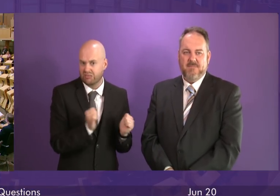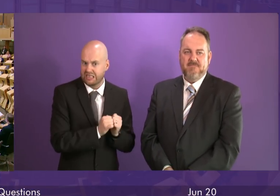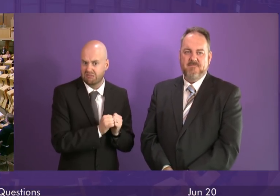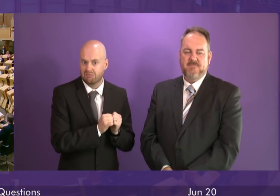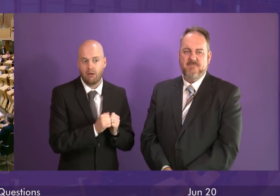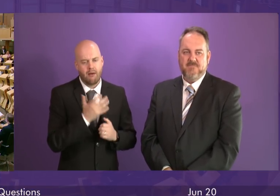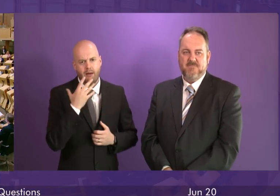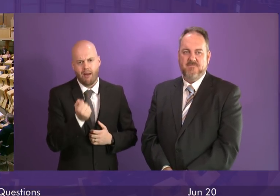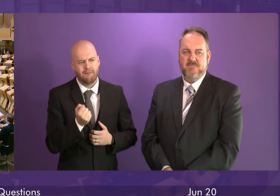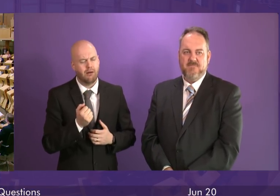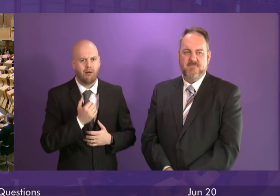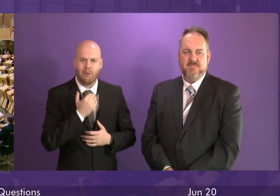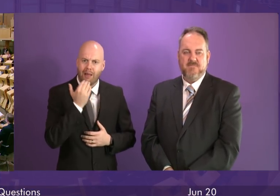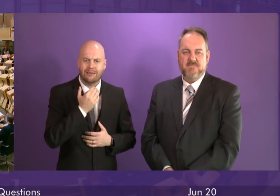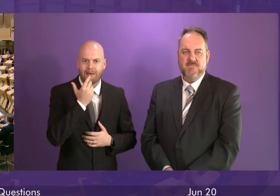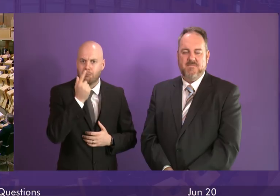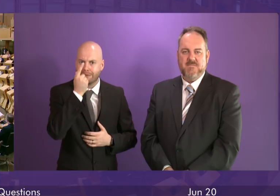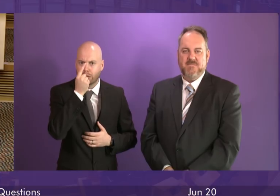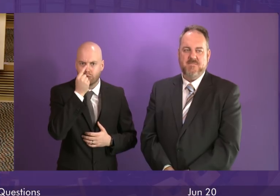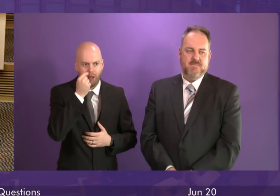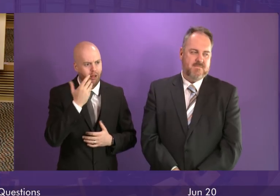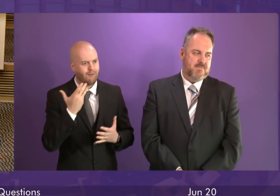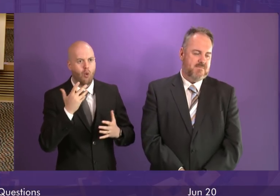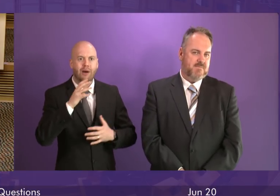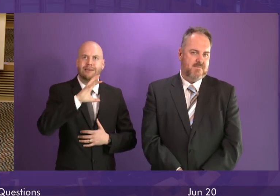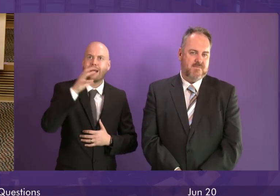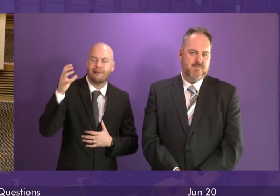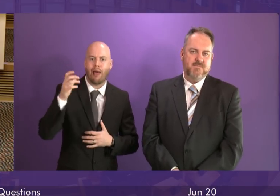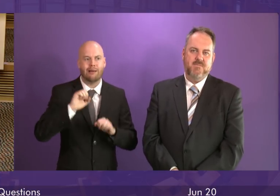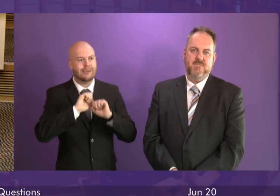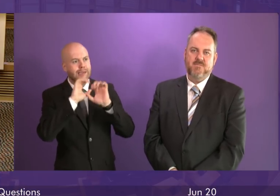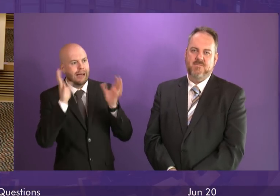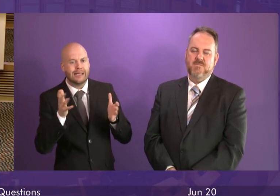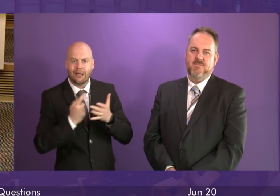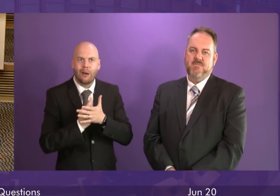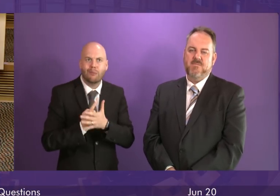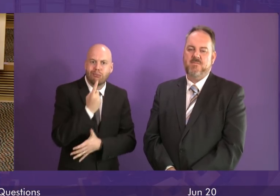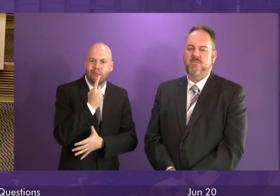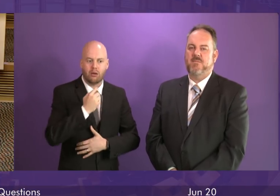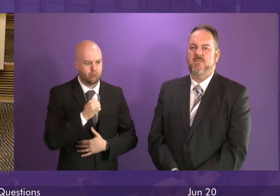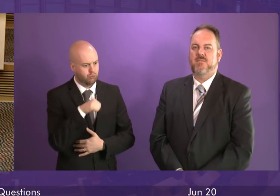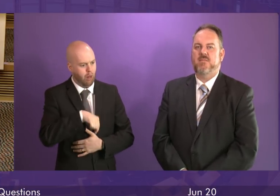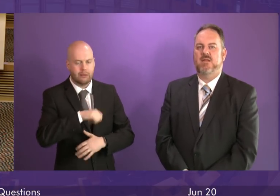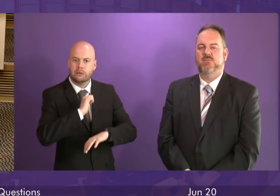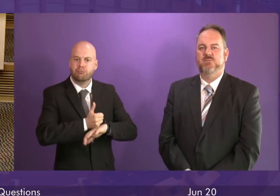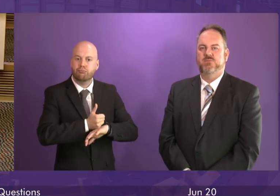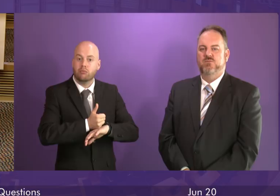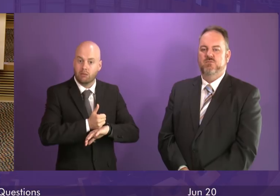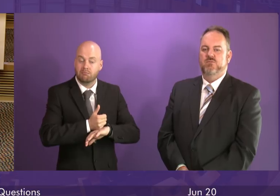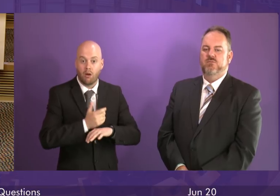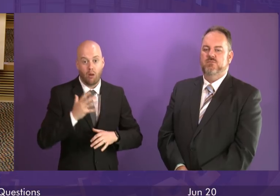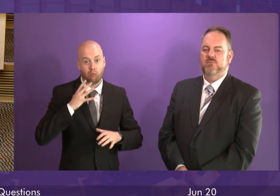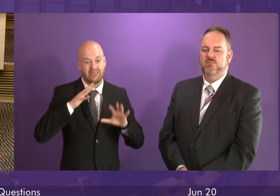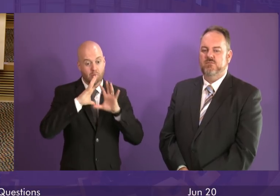the huge potential of the space and satellite industry in Scotland. Indeed, we already have a very visible presence in the space sector globally.